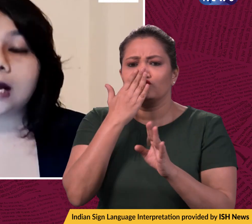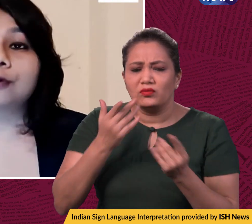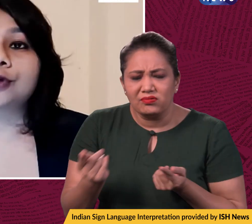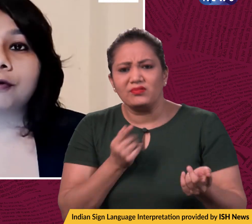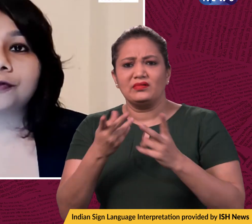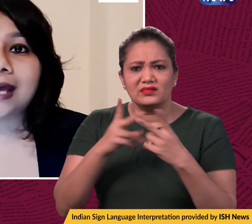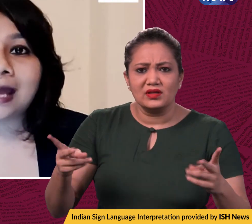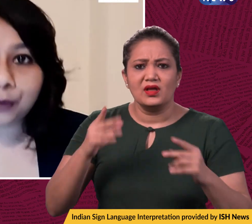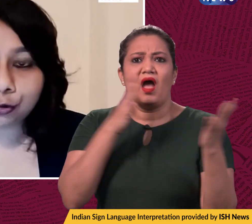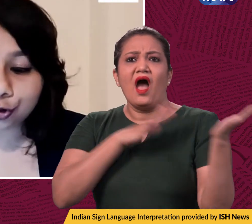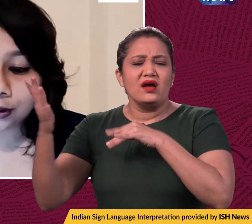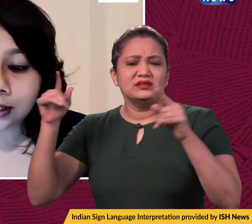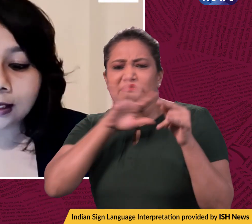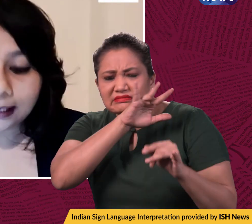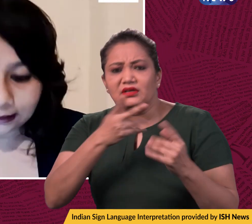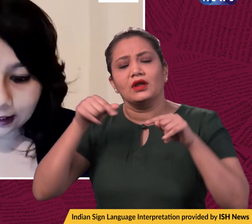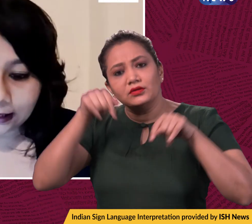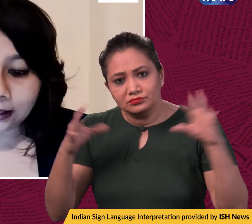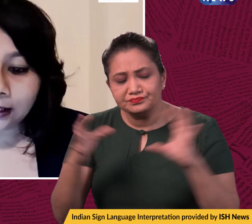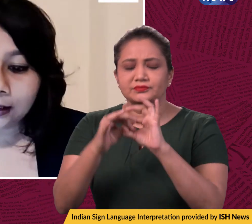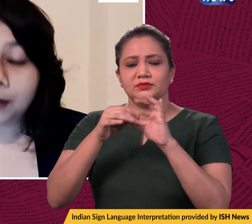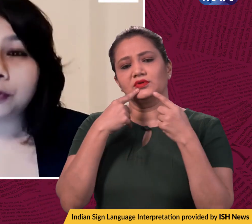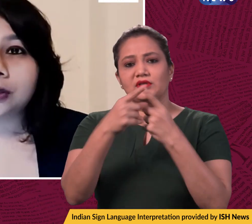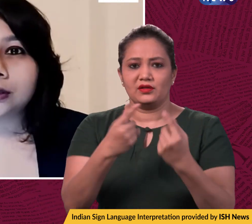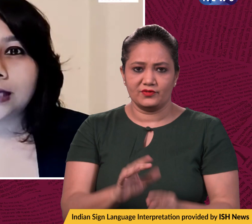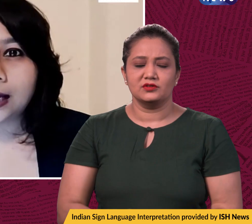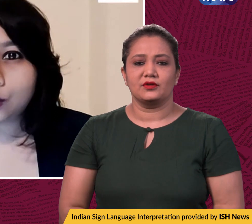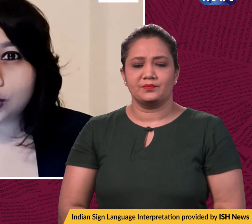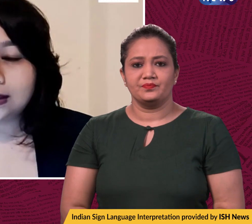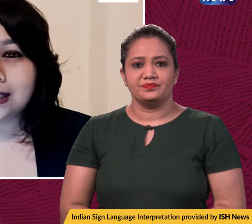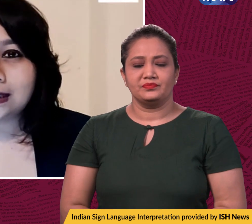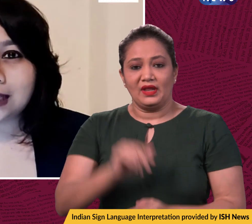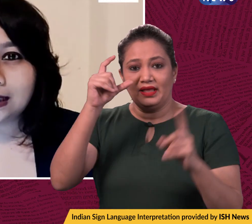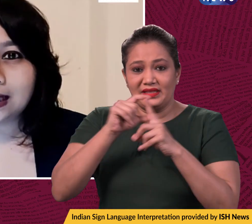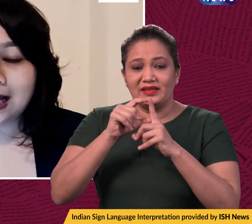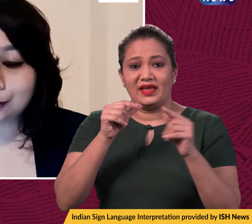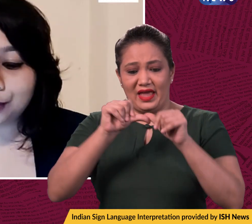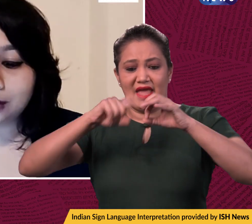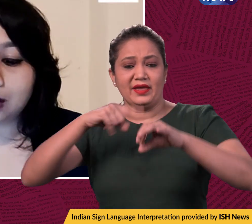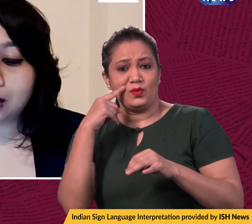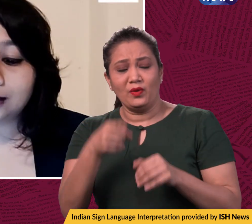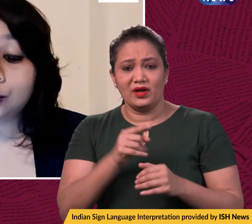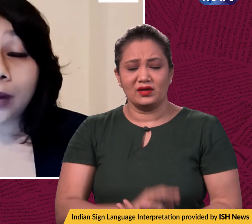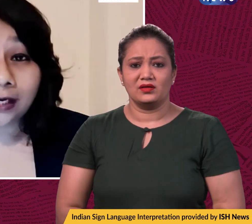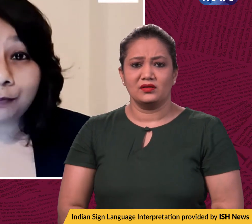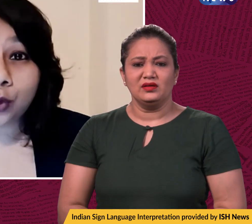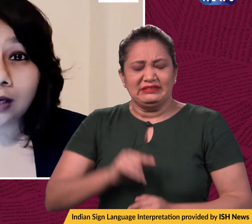account of the air pollution in Delhi. Remember, the air quality in Delhi has been in the very poor